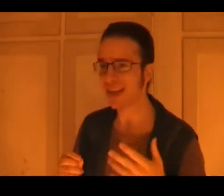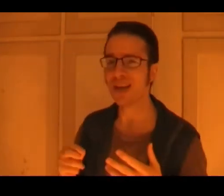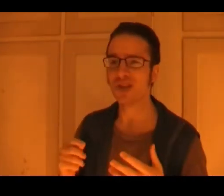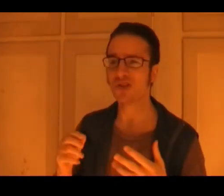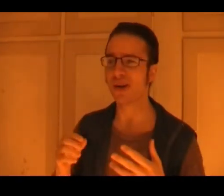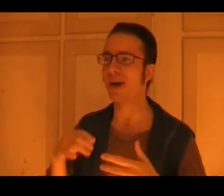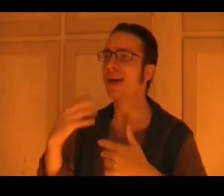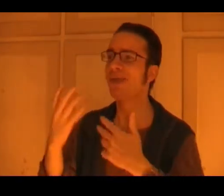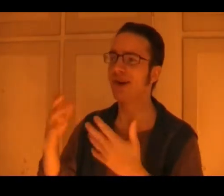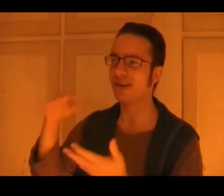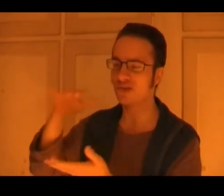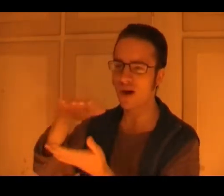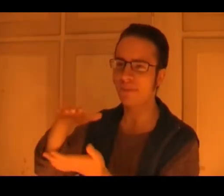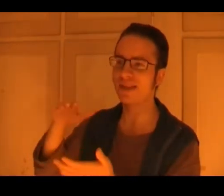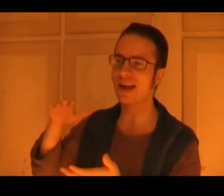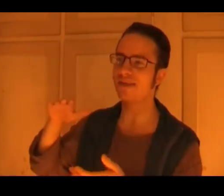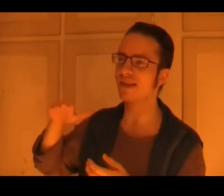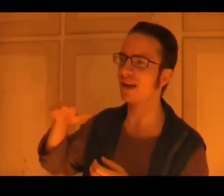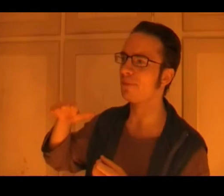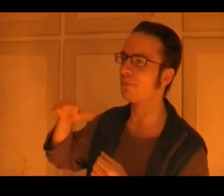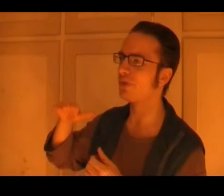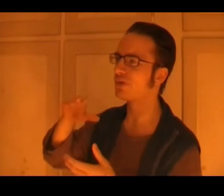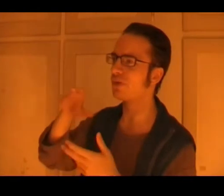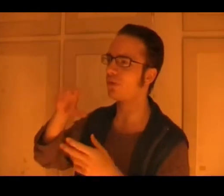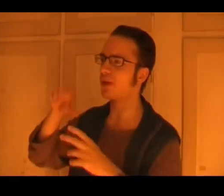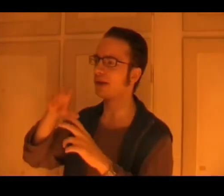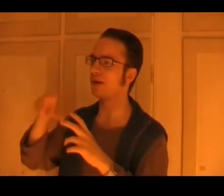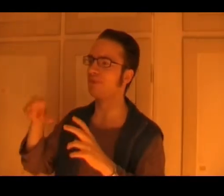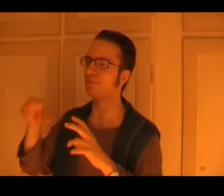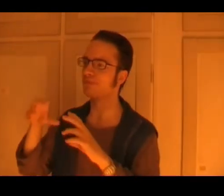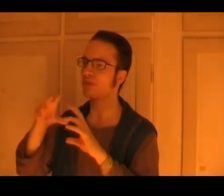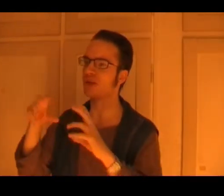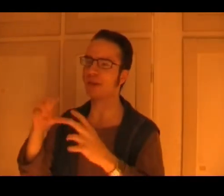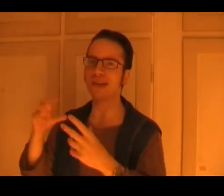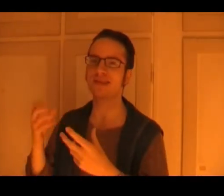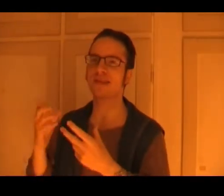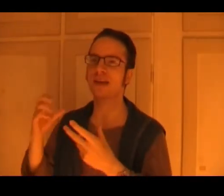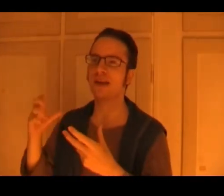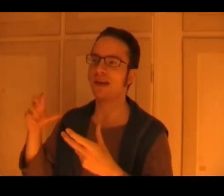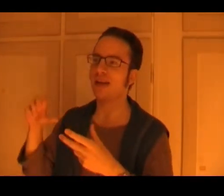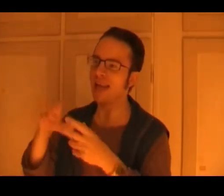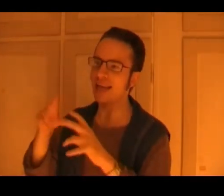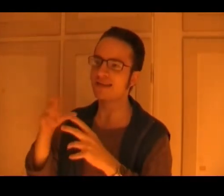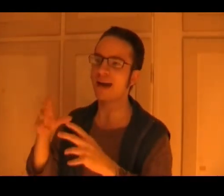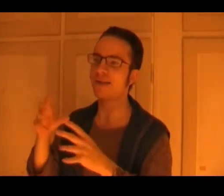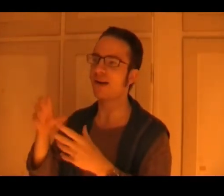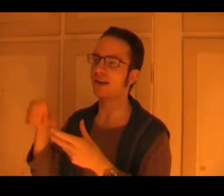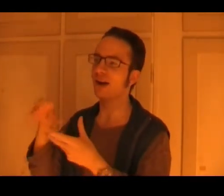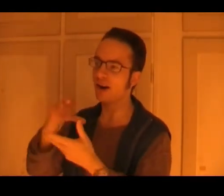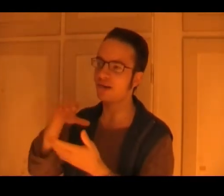So, anyway, they're trapped inside this little, this, like, um, space, inside the arc, under